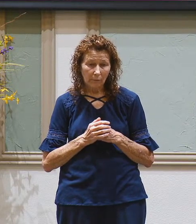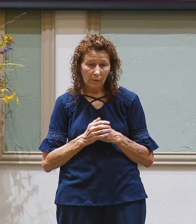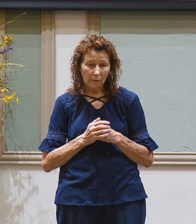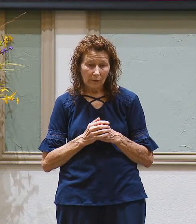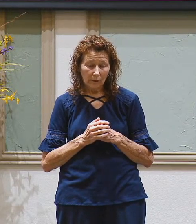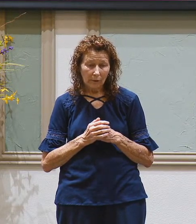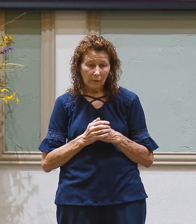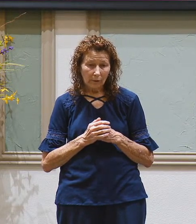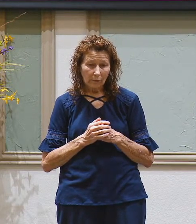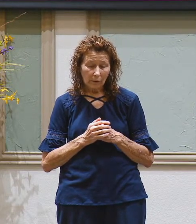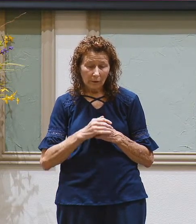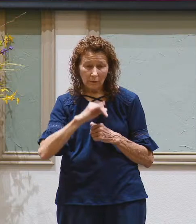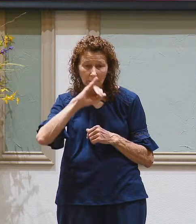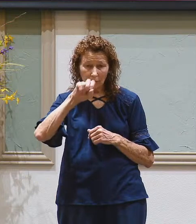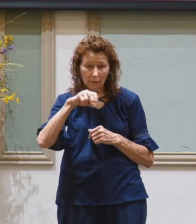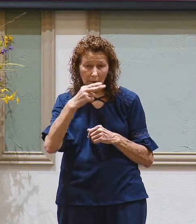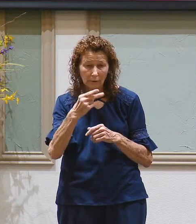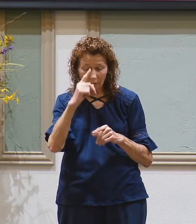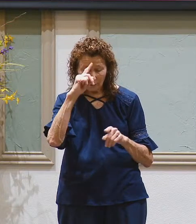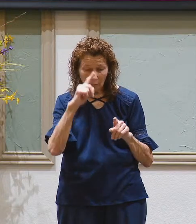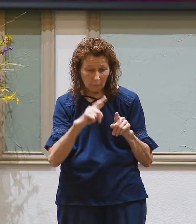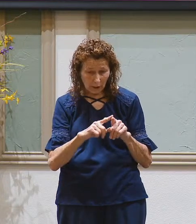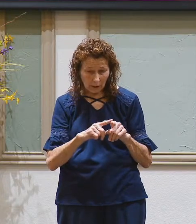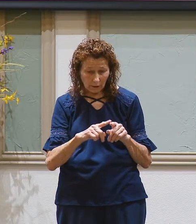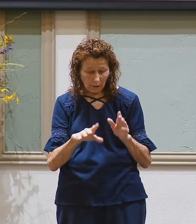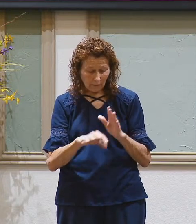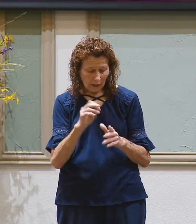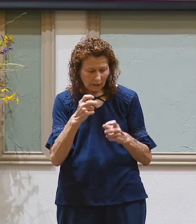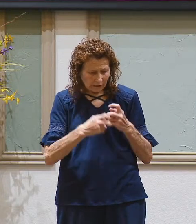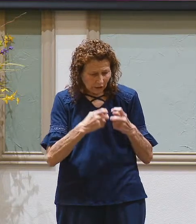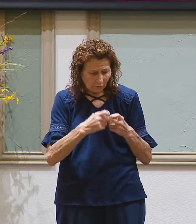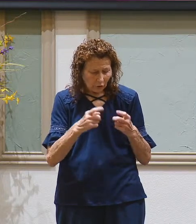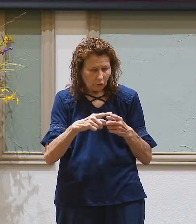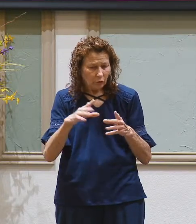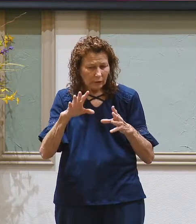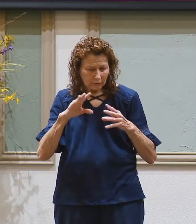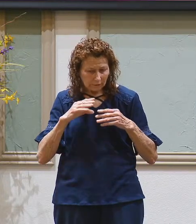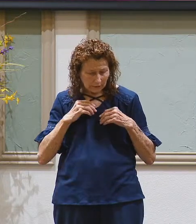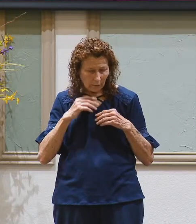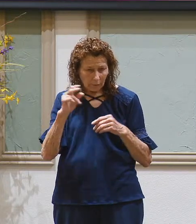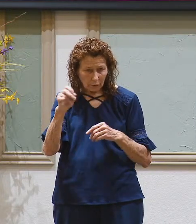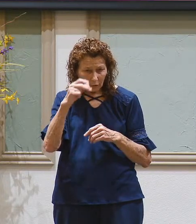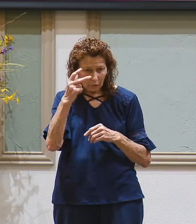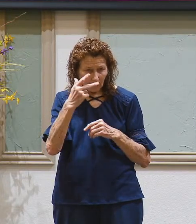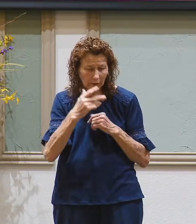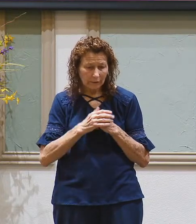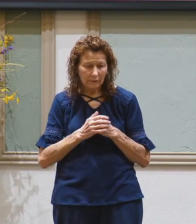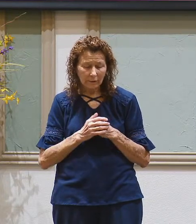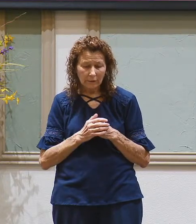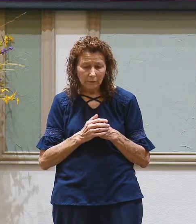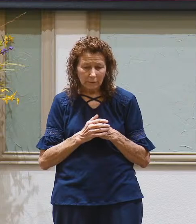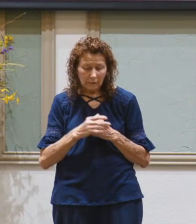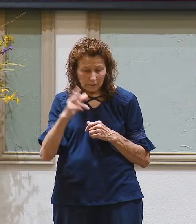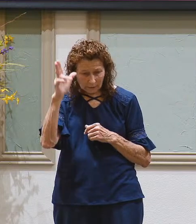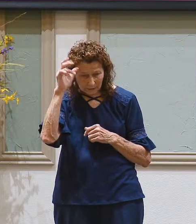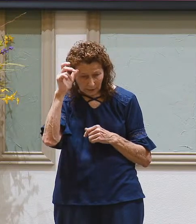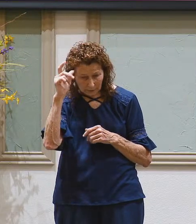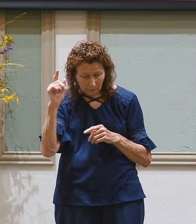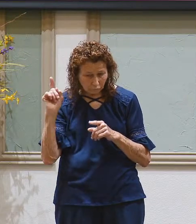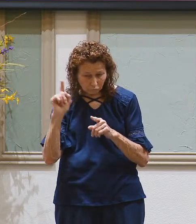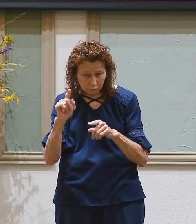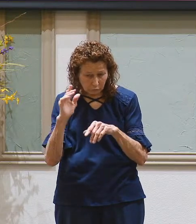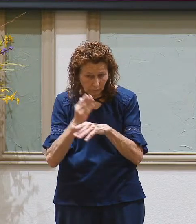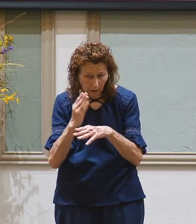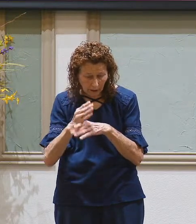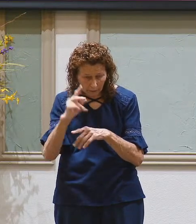well Joseph's brothers found it difficult to receive the grace Satan keeps coming back to